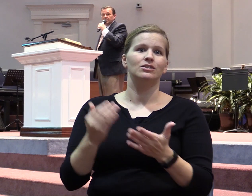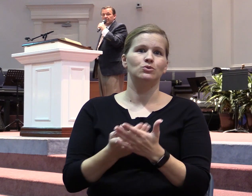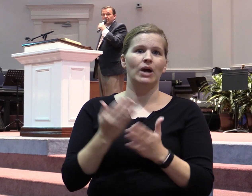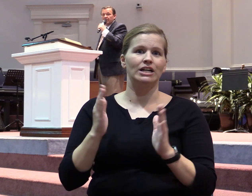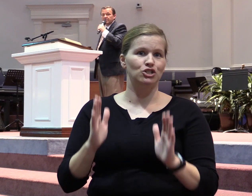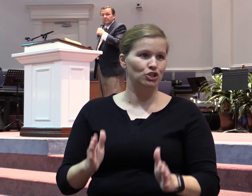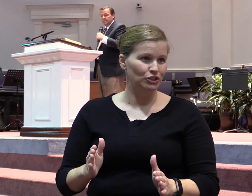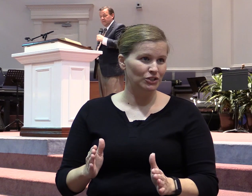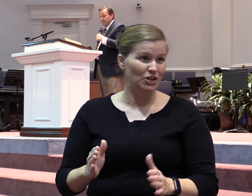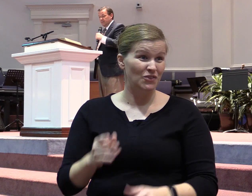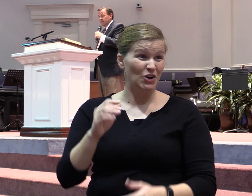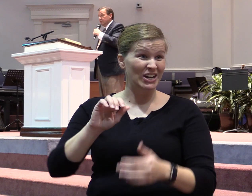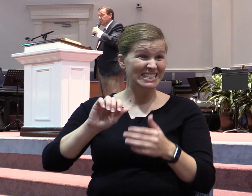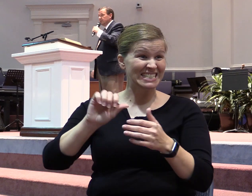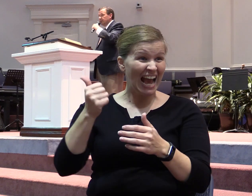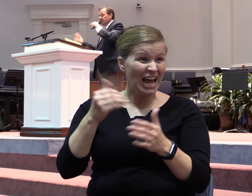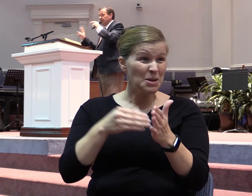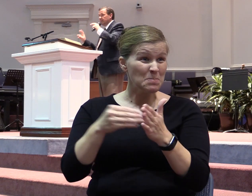million. Stranger danger.